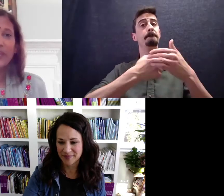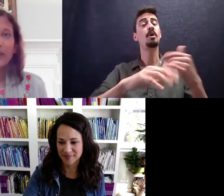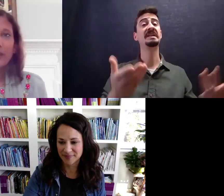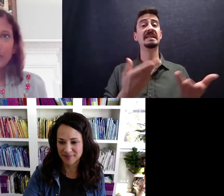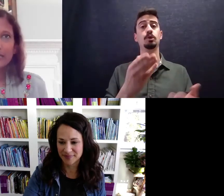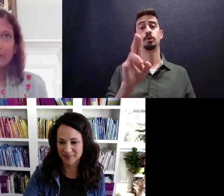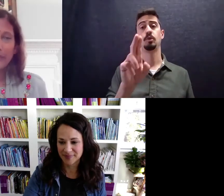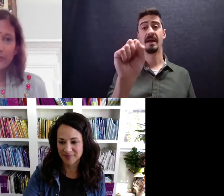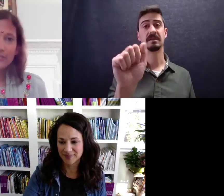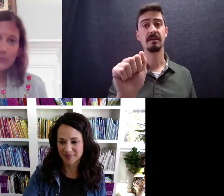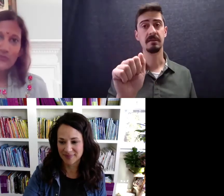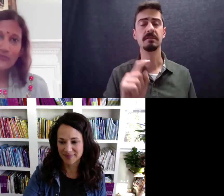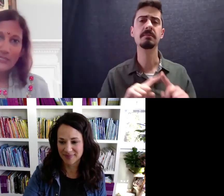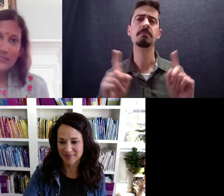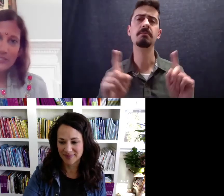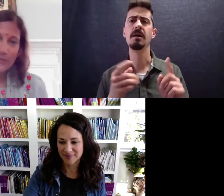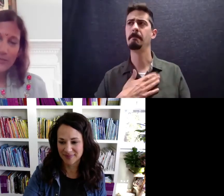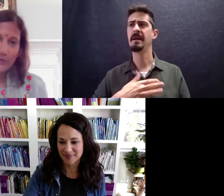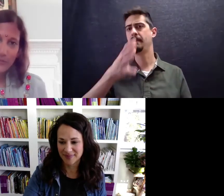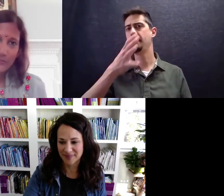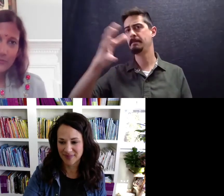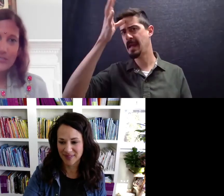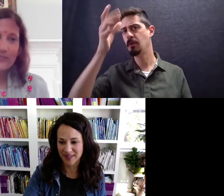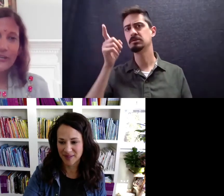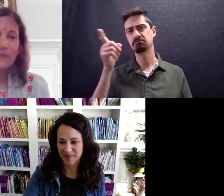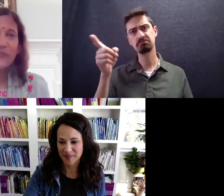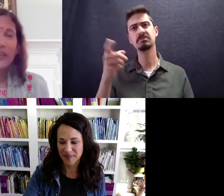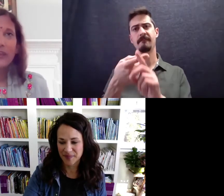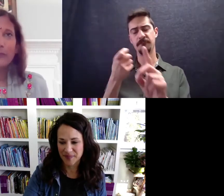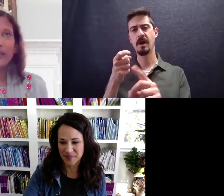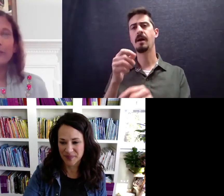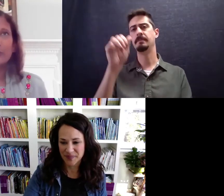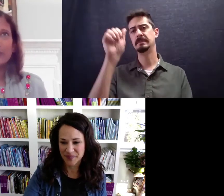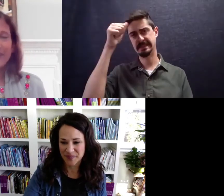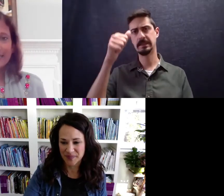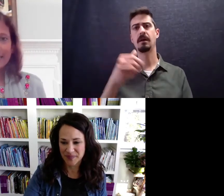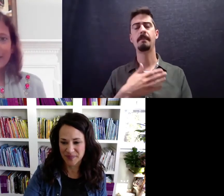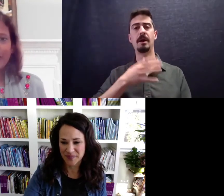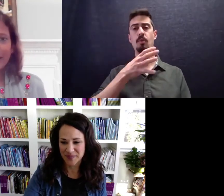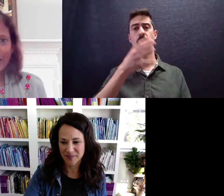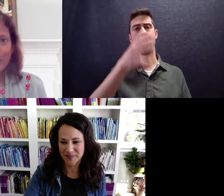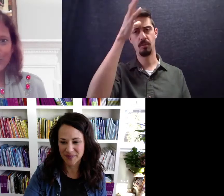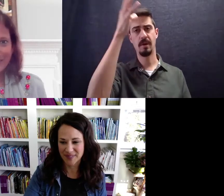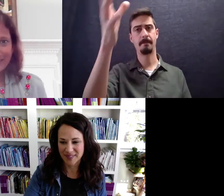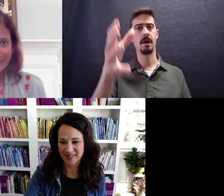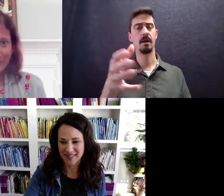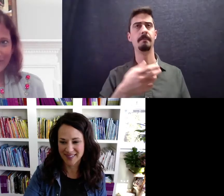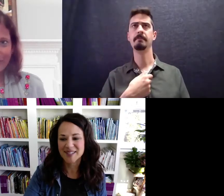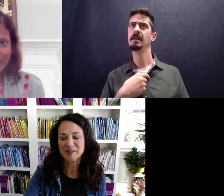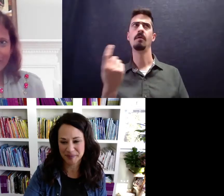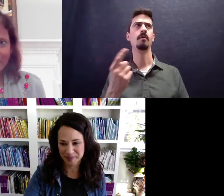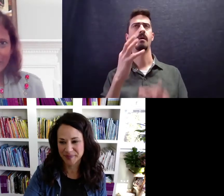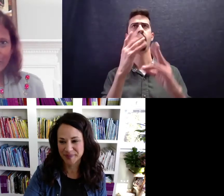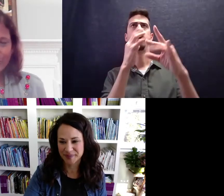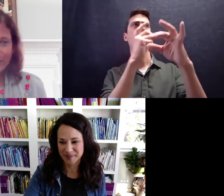my parents moved from India. So, my grandparents were still there. And I was always fascinated by the camels. You know,